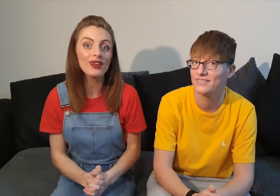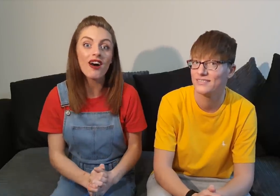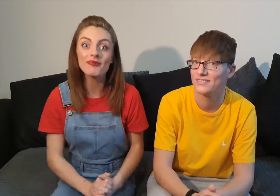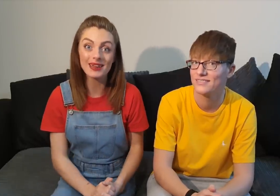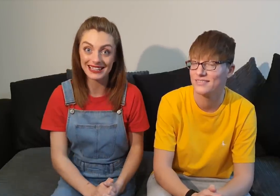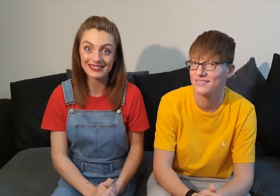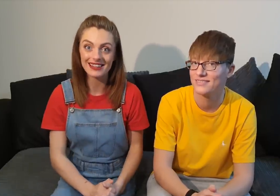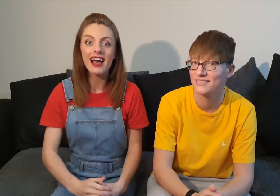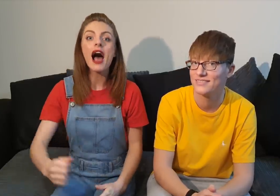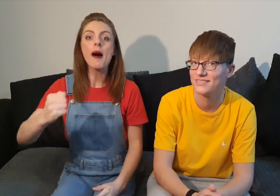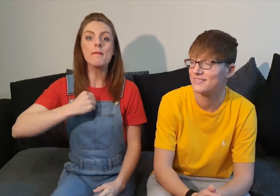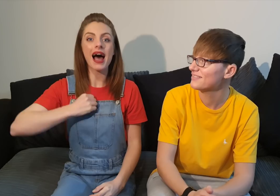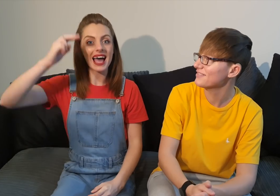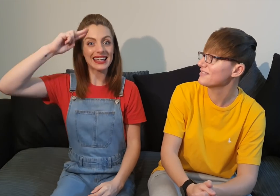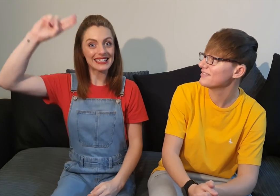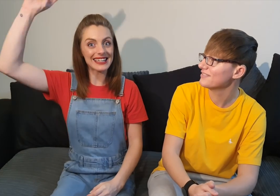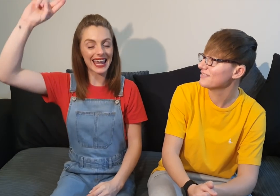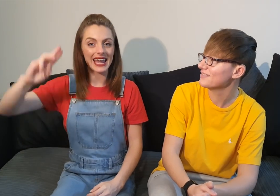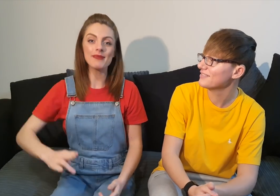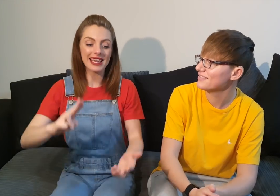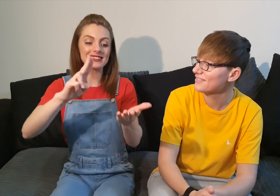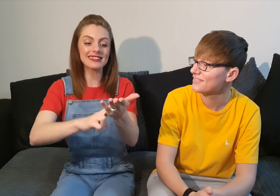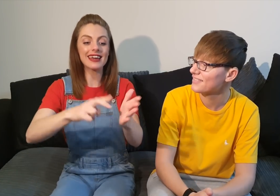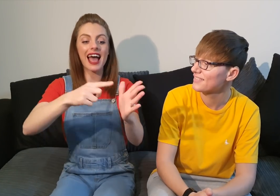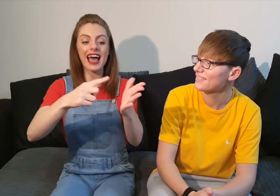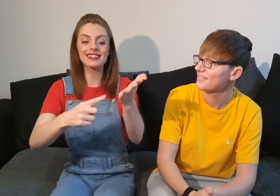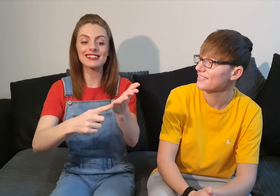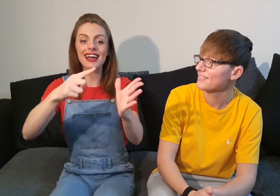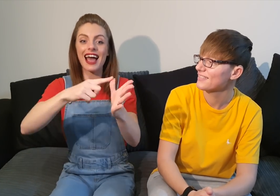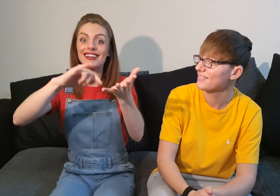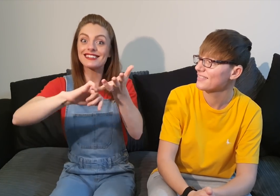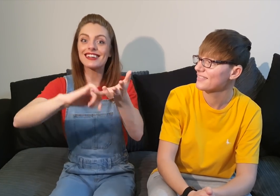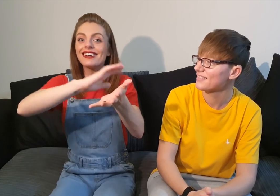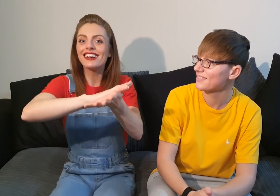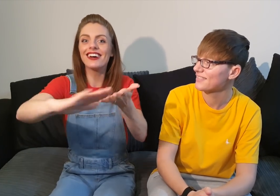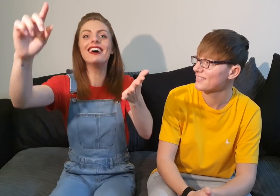of minutes my name is when